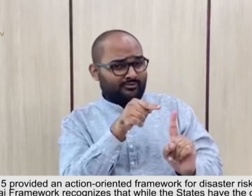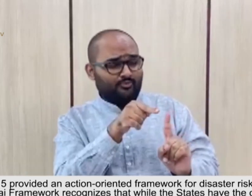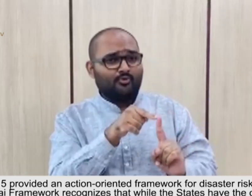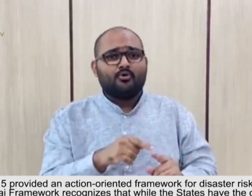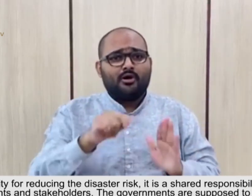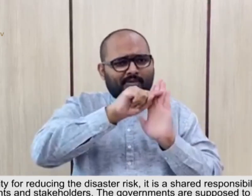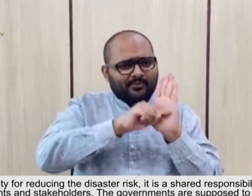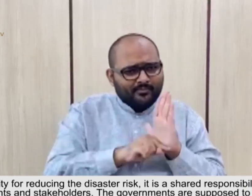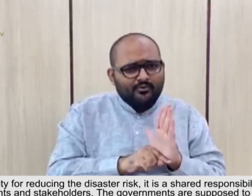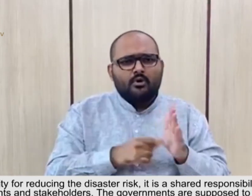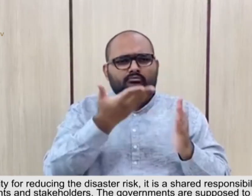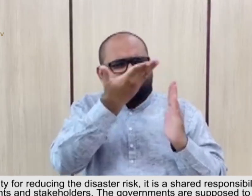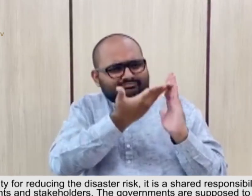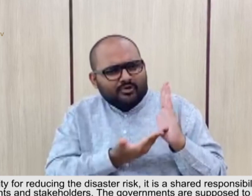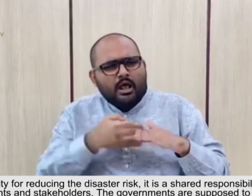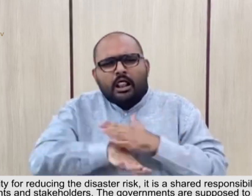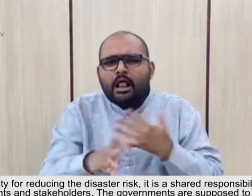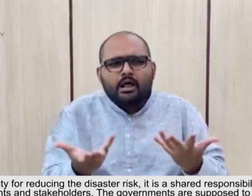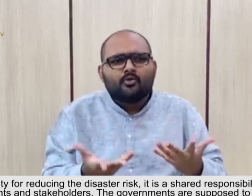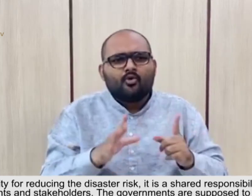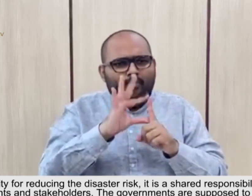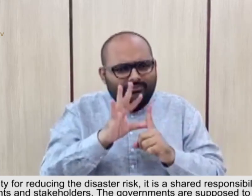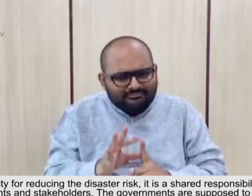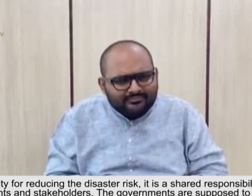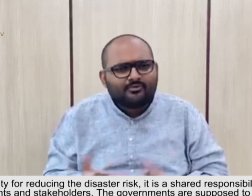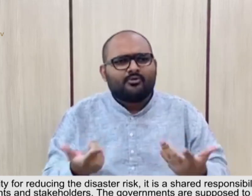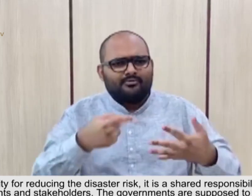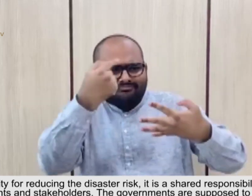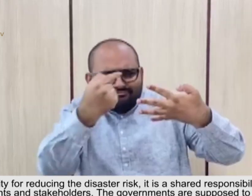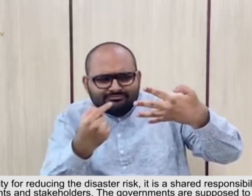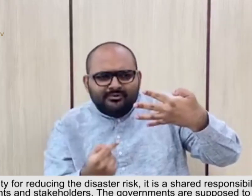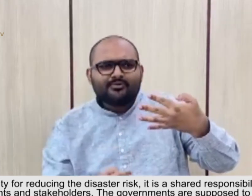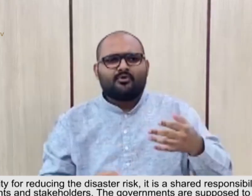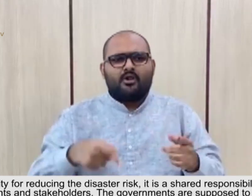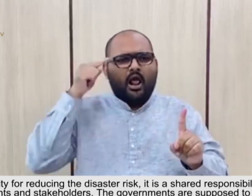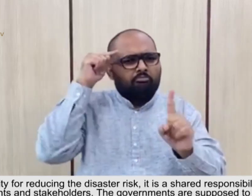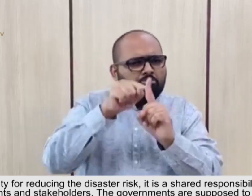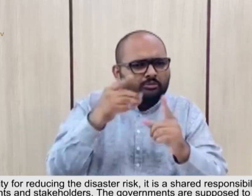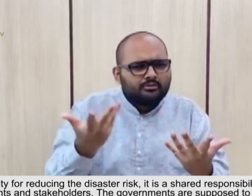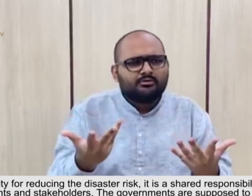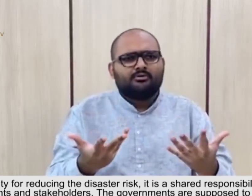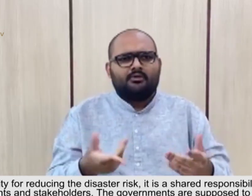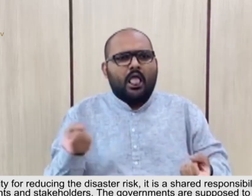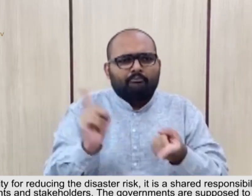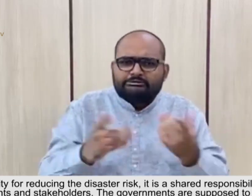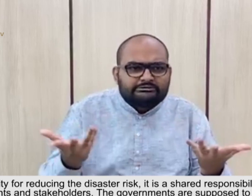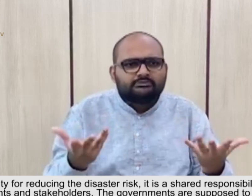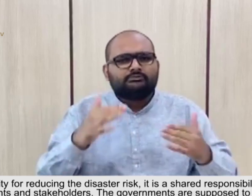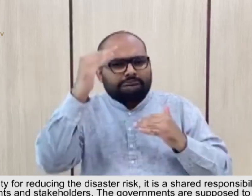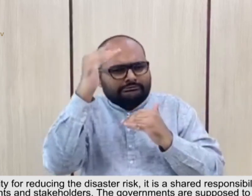-oriented framework for disaster risk reduction. The Sendai Framework recognizes that